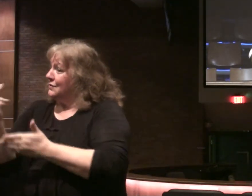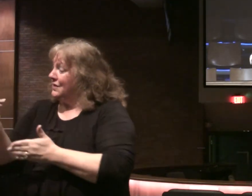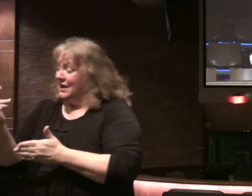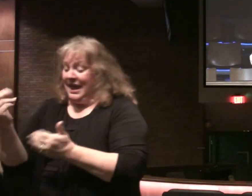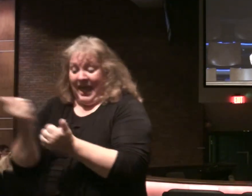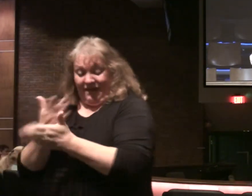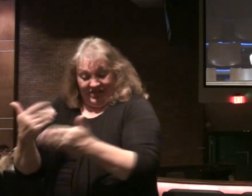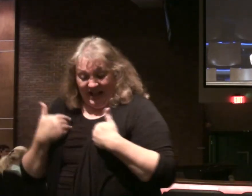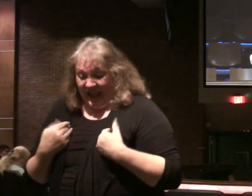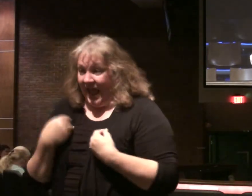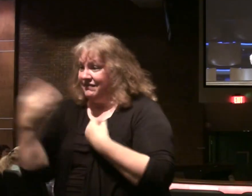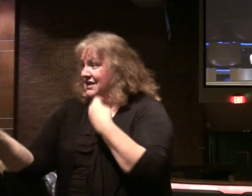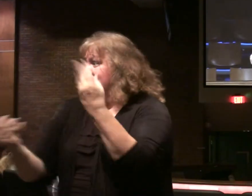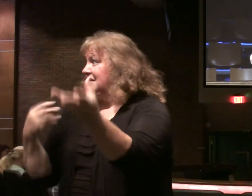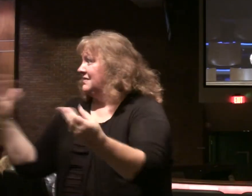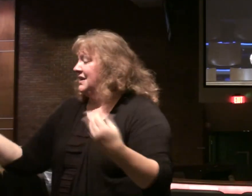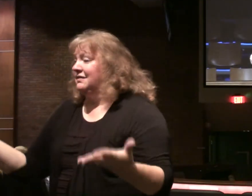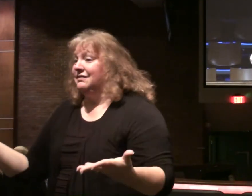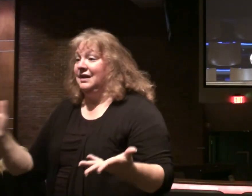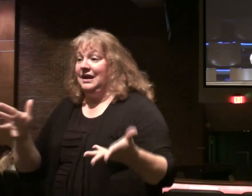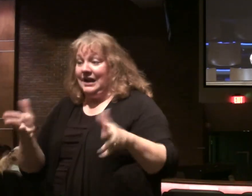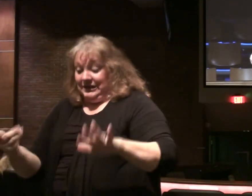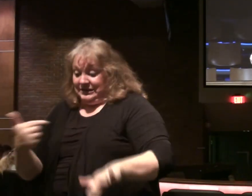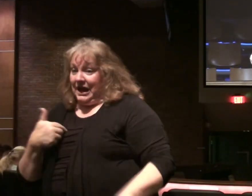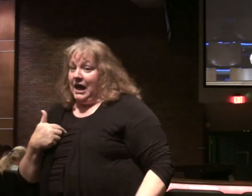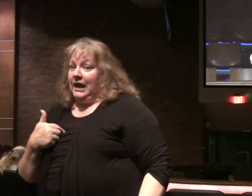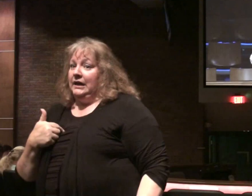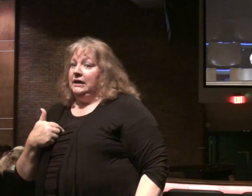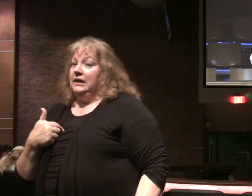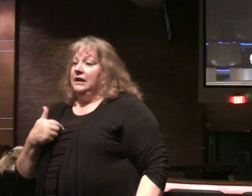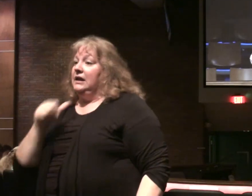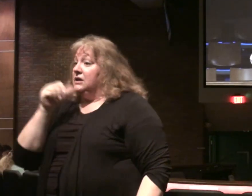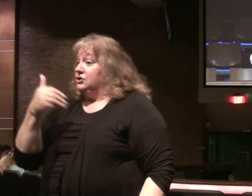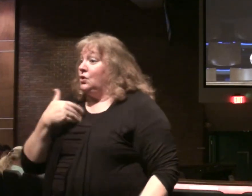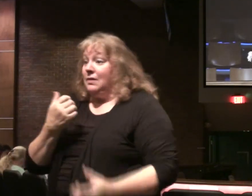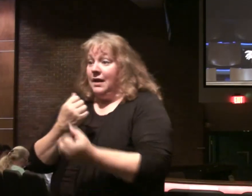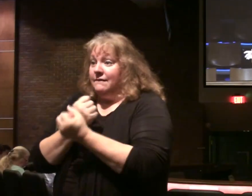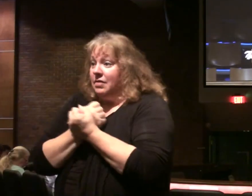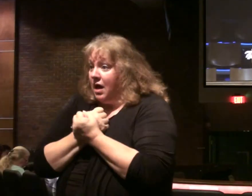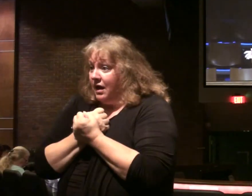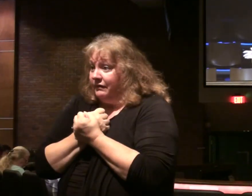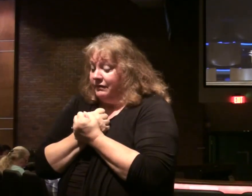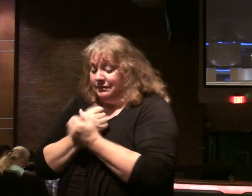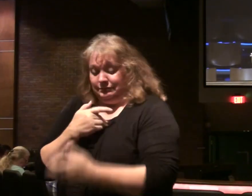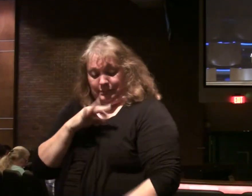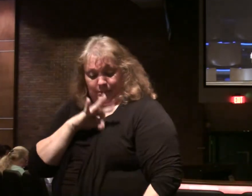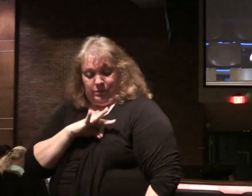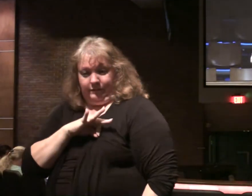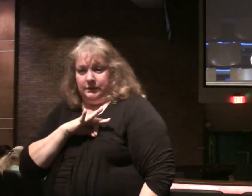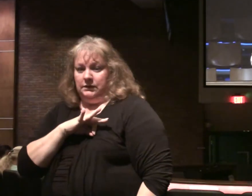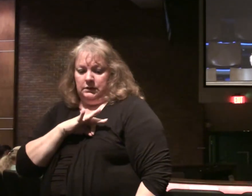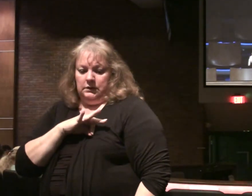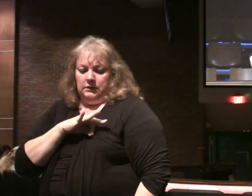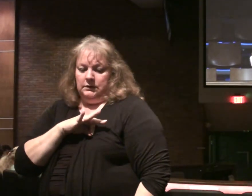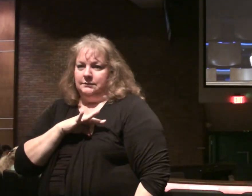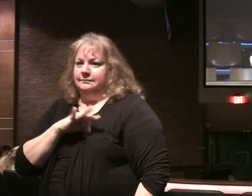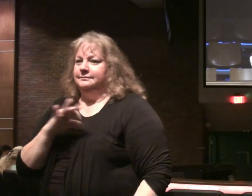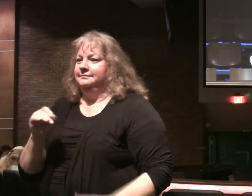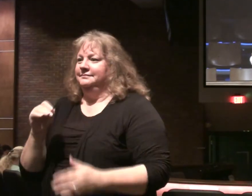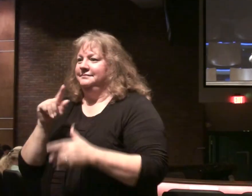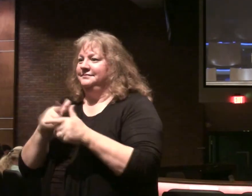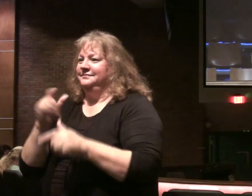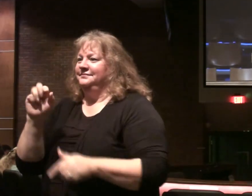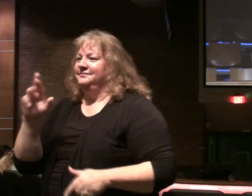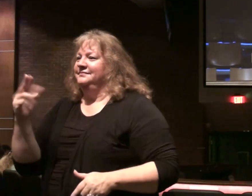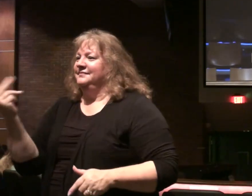give away all you have, you can be a martyr. If you don't have love, the prophecy of nothing, bitter and kind of 1 Corinthians 13.